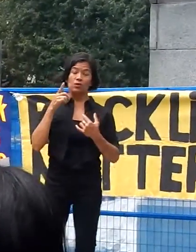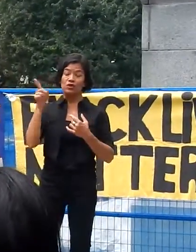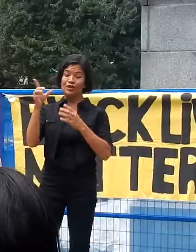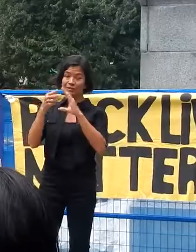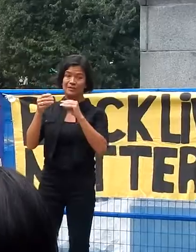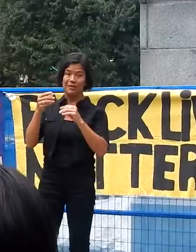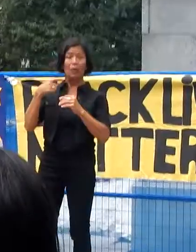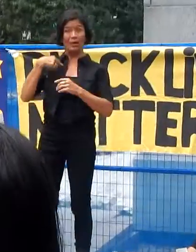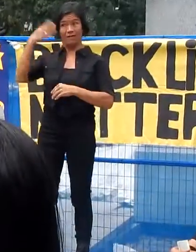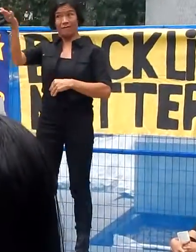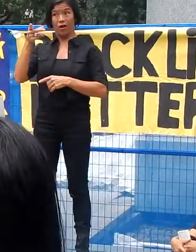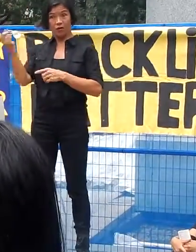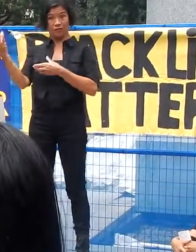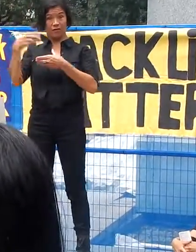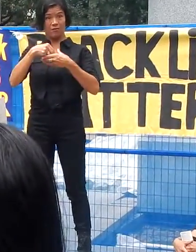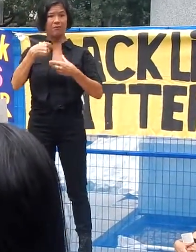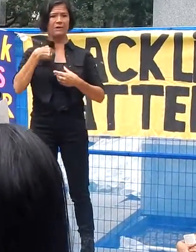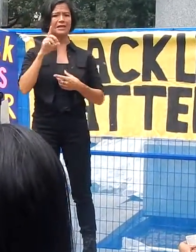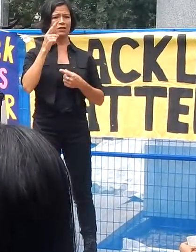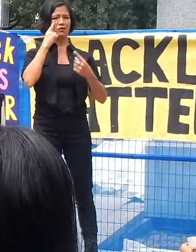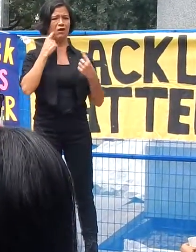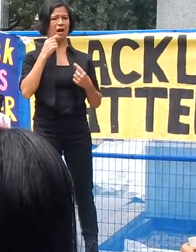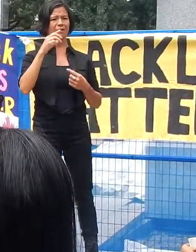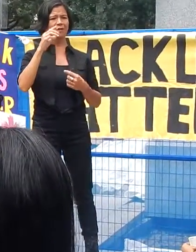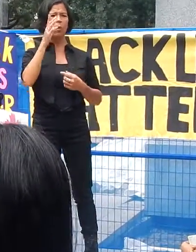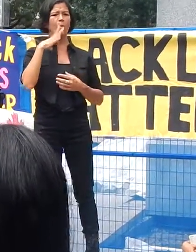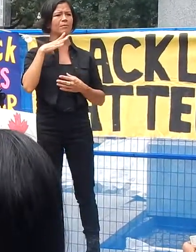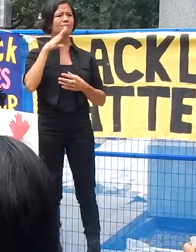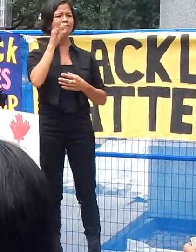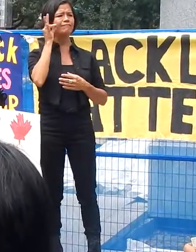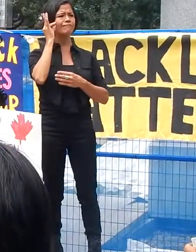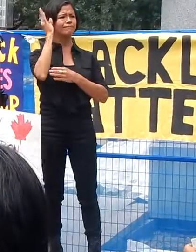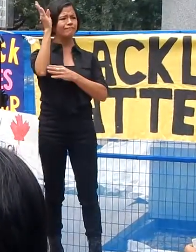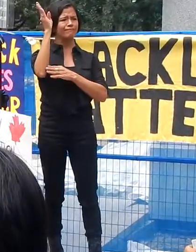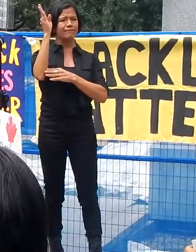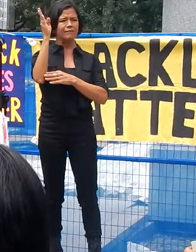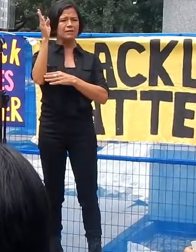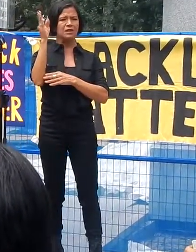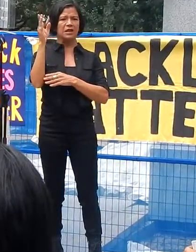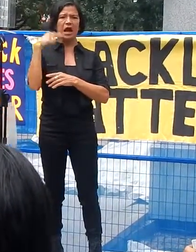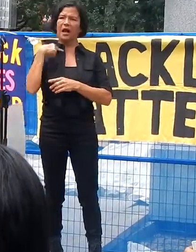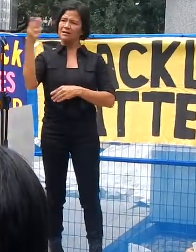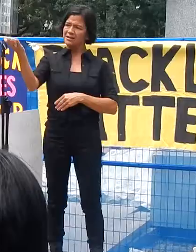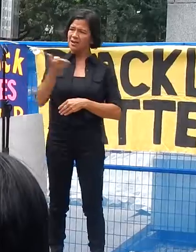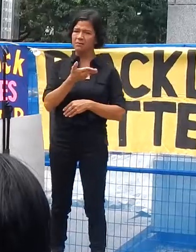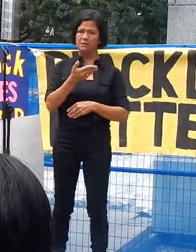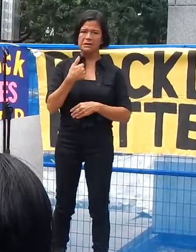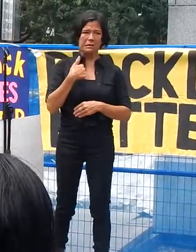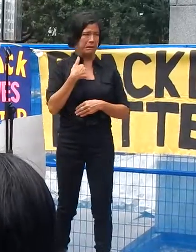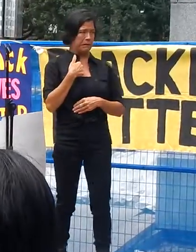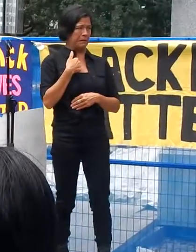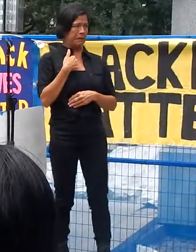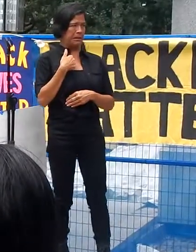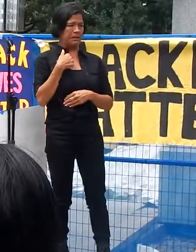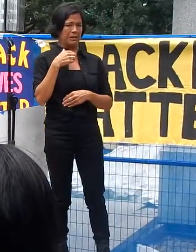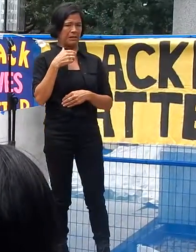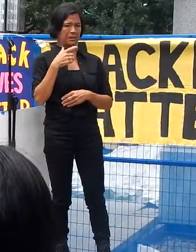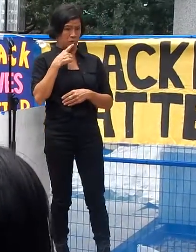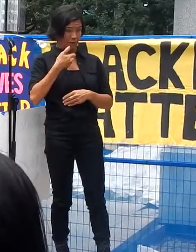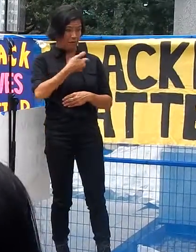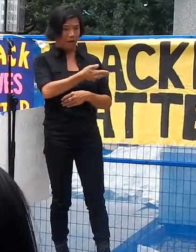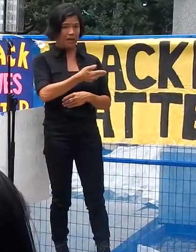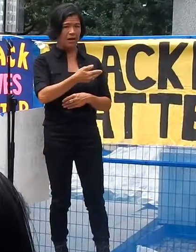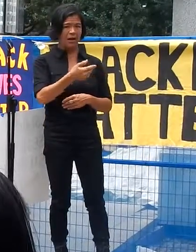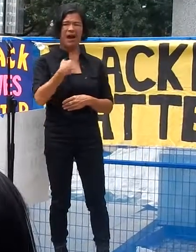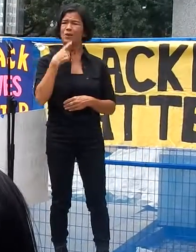and officiated this. I said, Audrey, come. She said, Combi, I'm divided. I said, give me a minute. Just come past